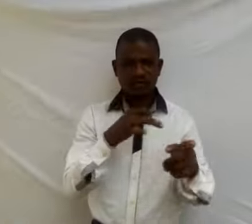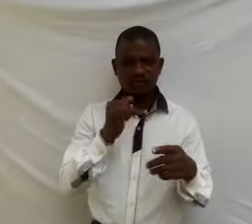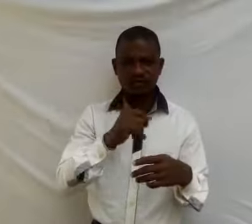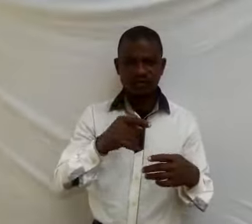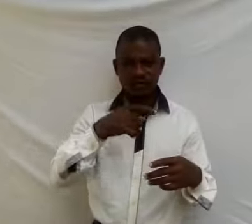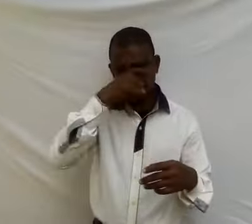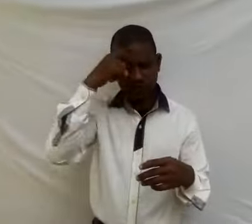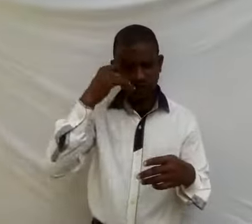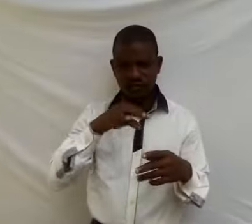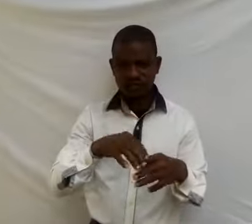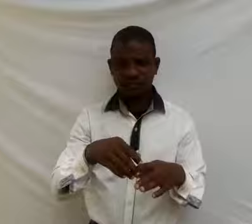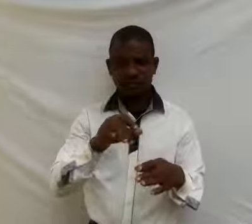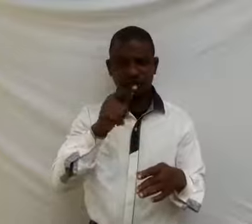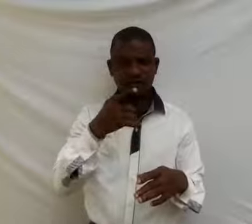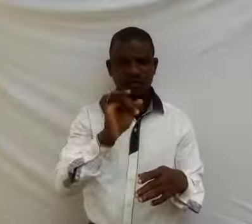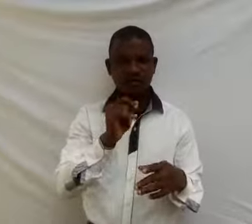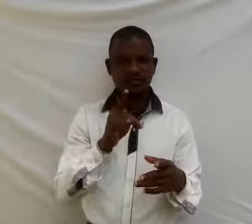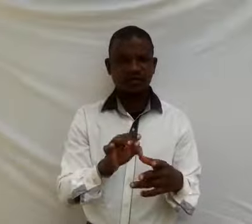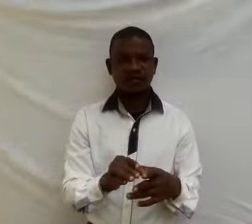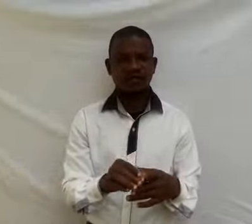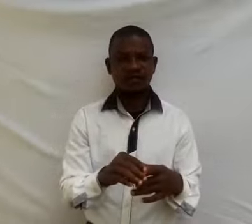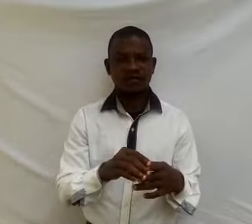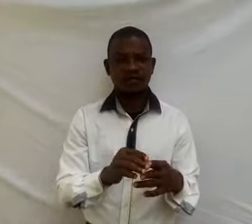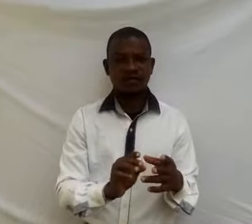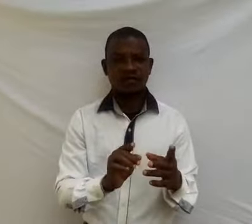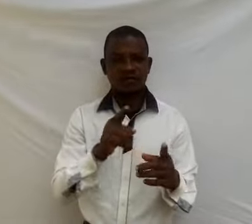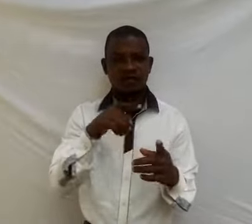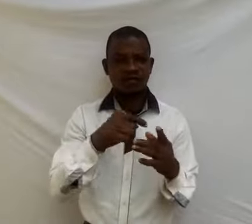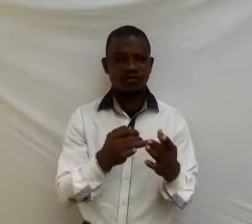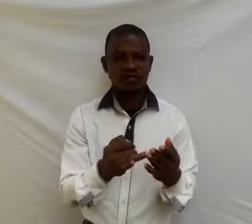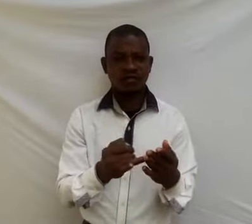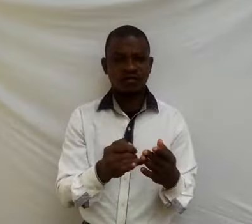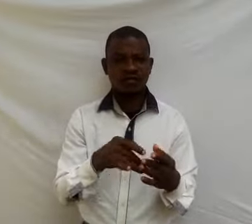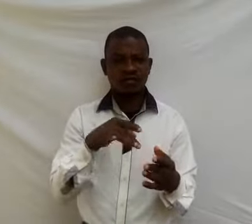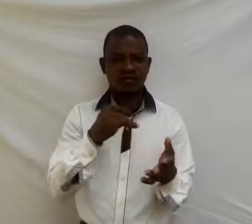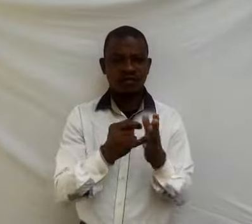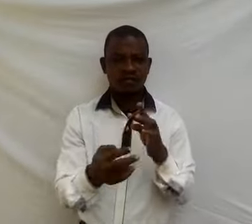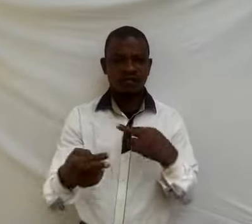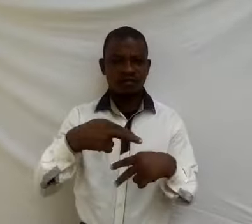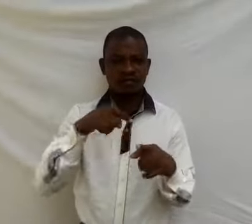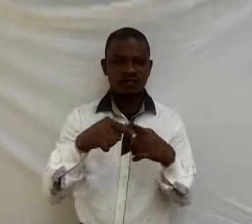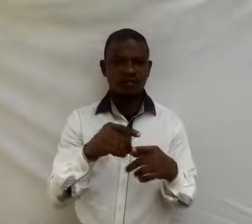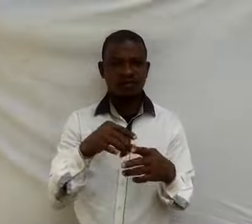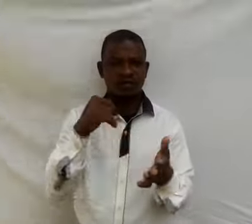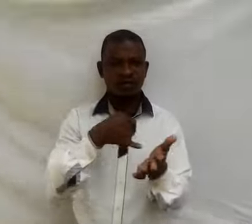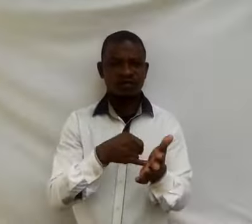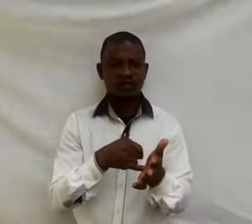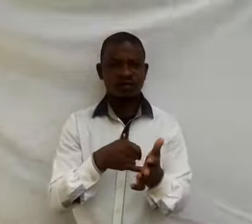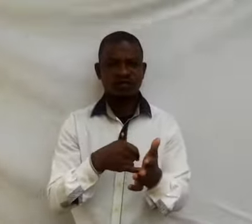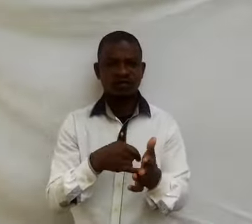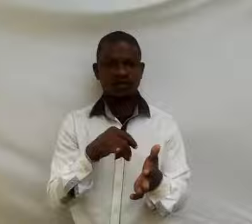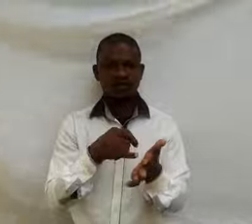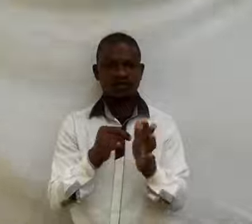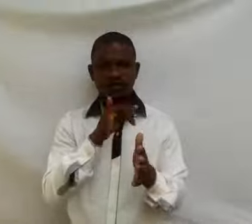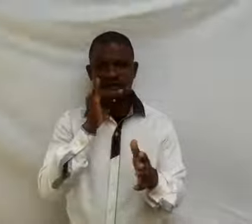glands. Often, in response to heat, exercise or